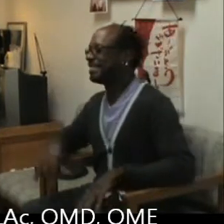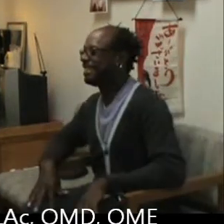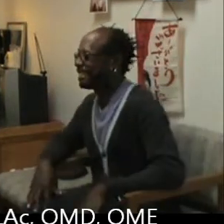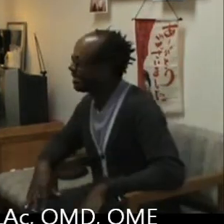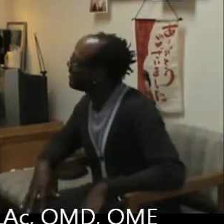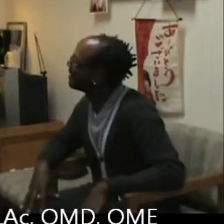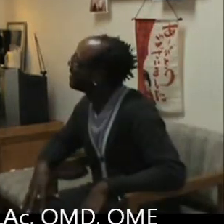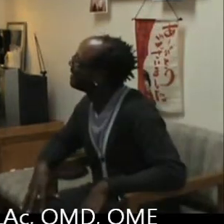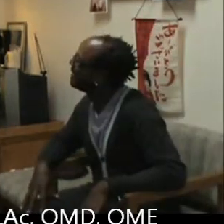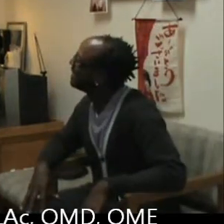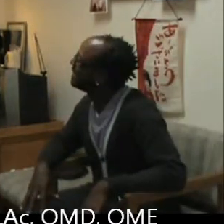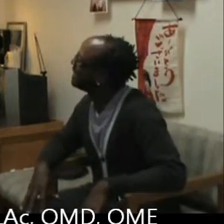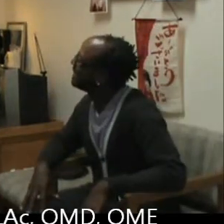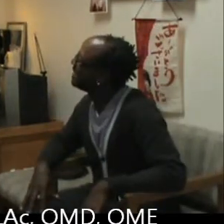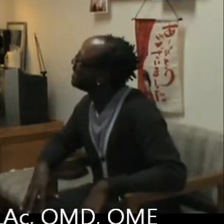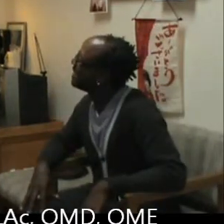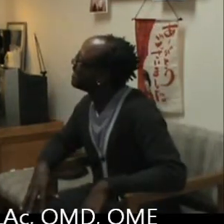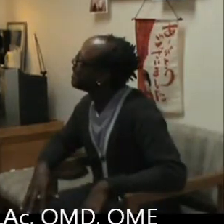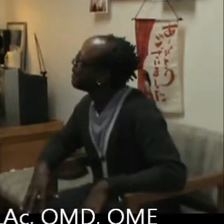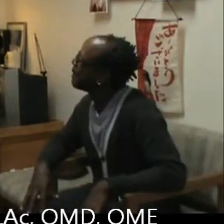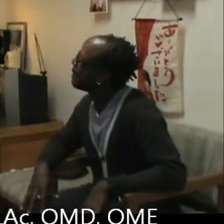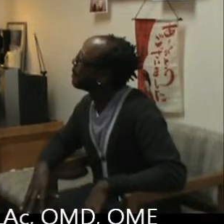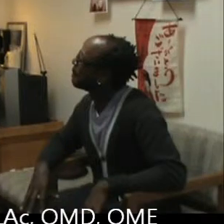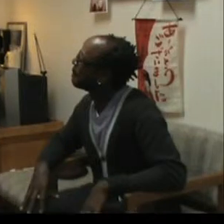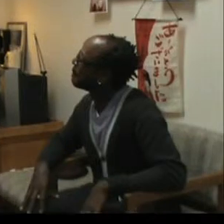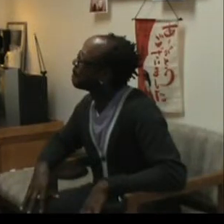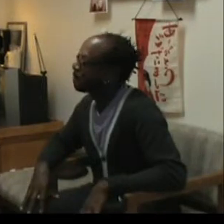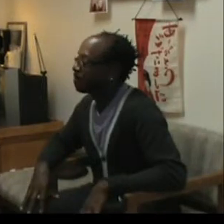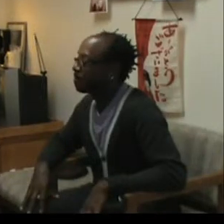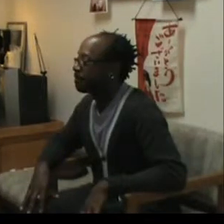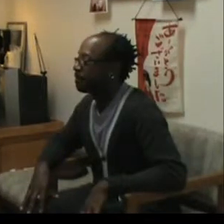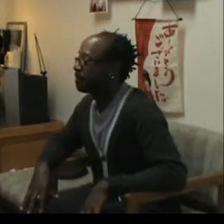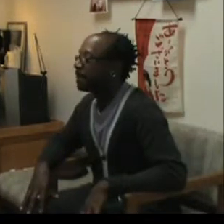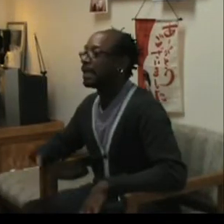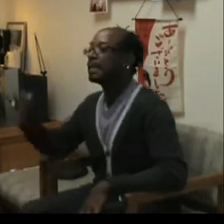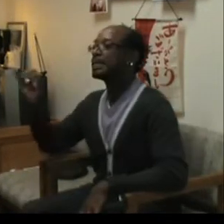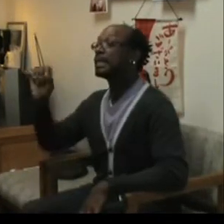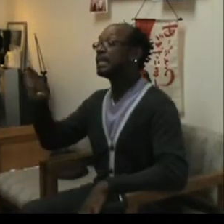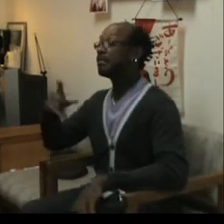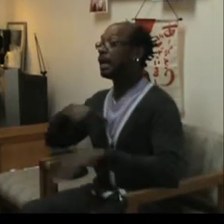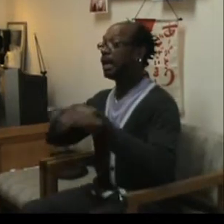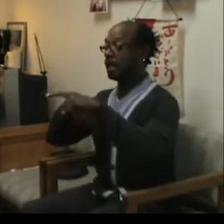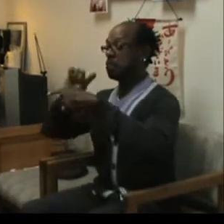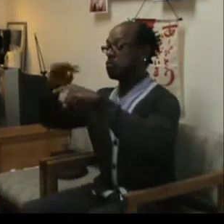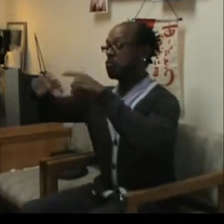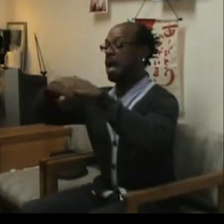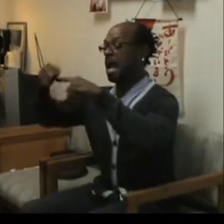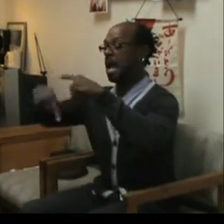Yes, okay. So this is a blockage. It's like if I wrapped something around her finger like this,